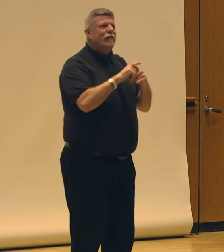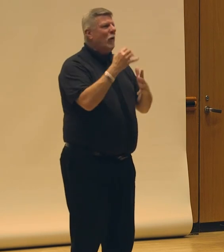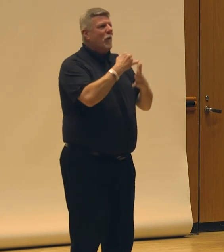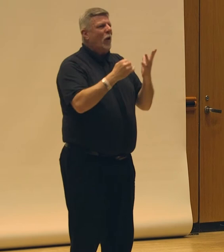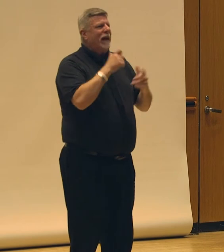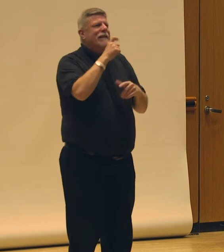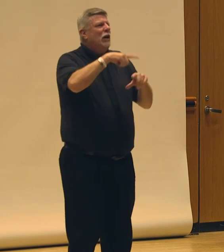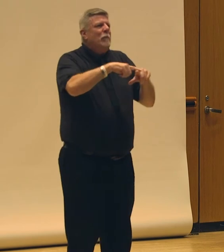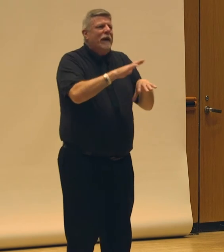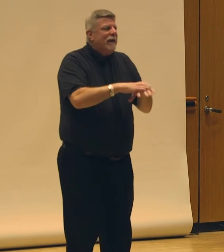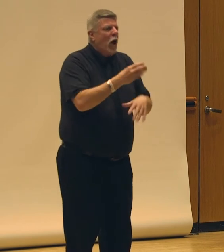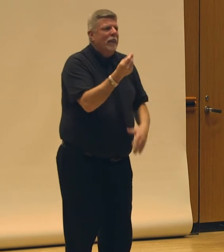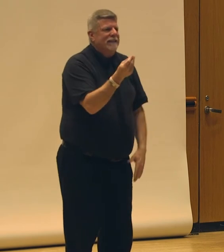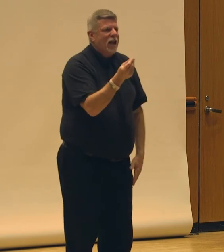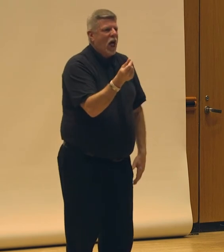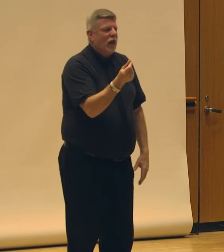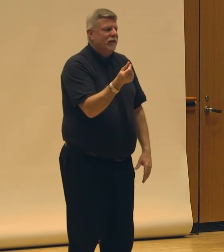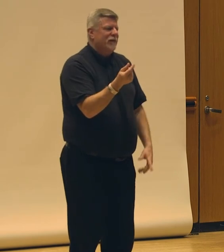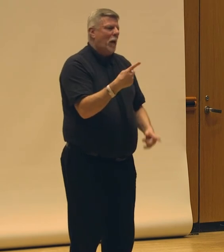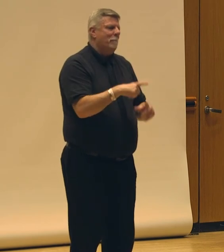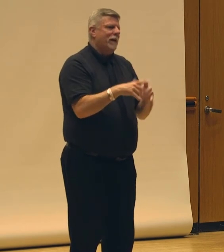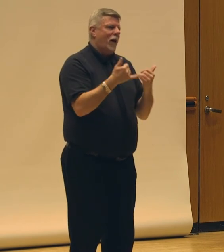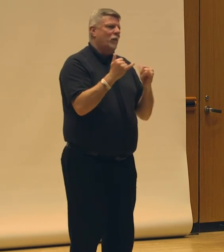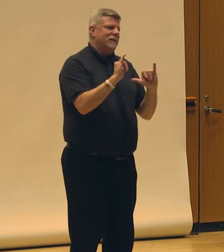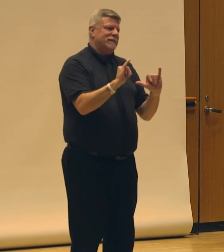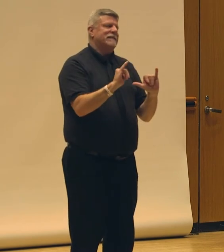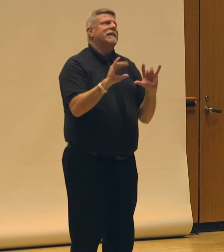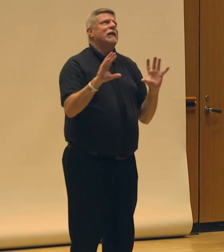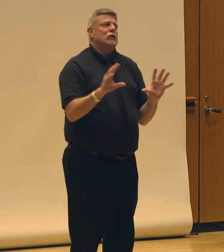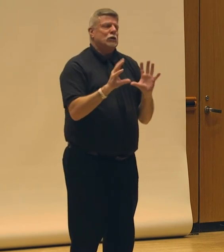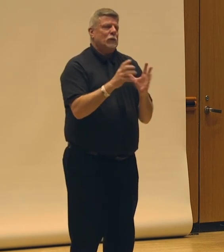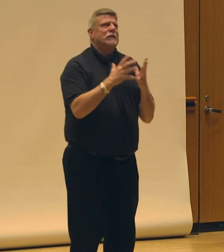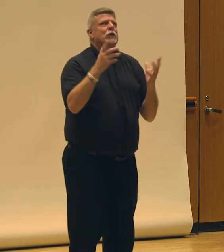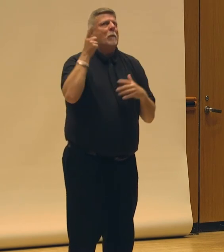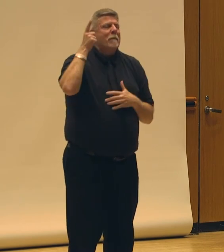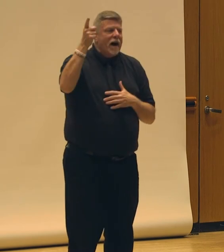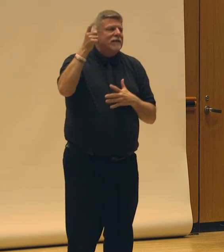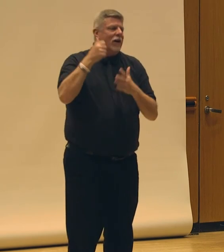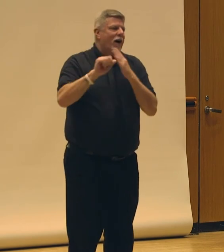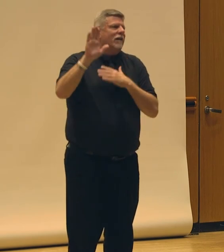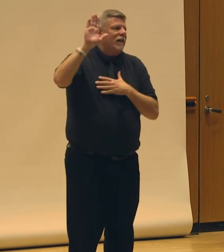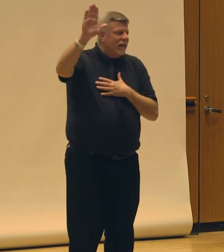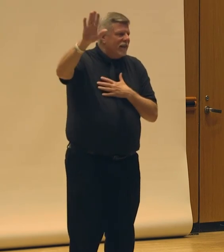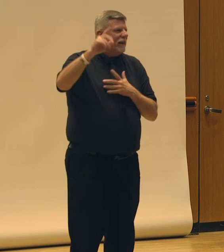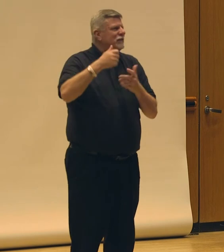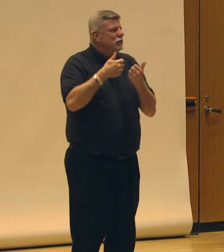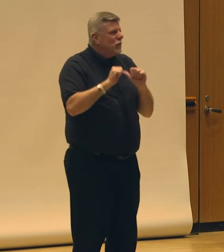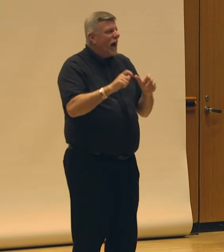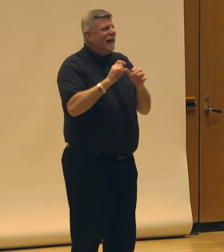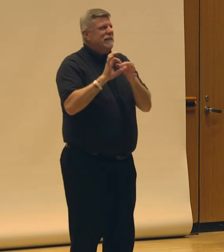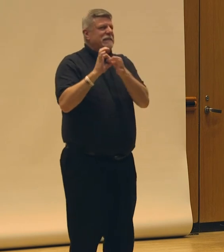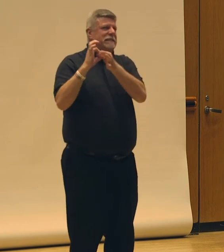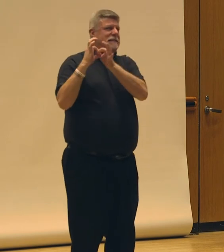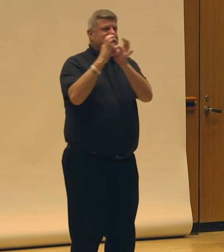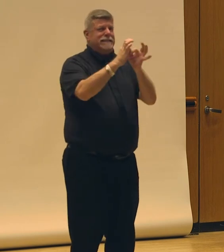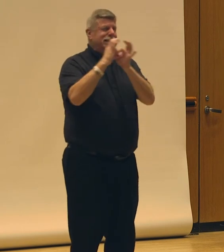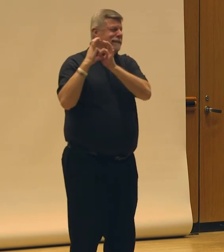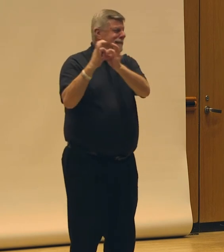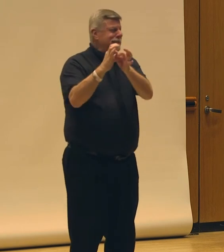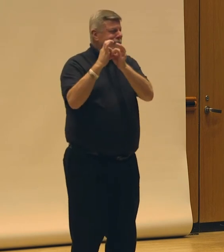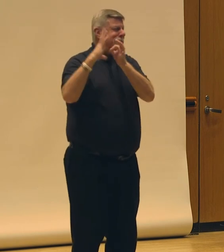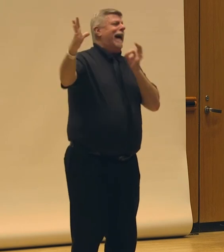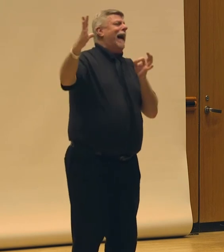dollar, I still was doing so much of that, and I'm still operating in these ways and trying to untether that myth of independence.